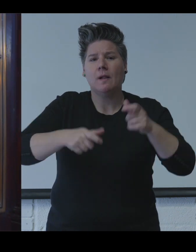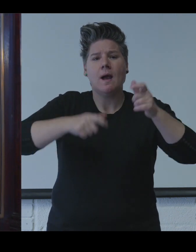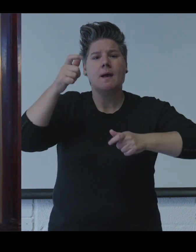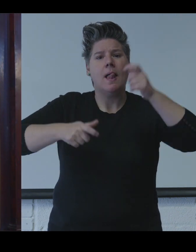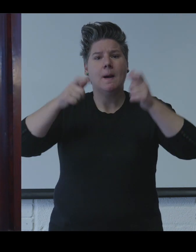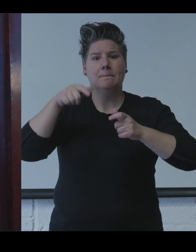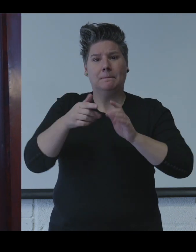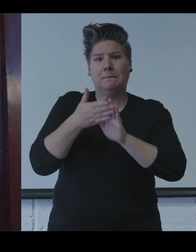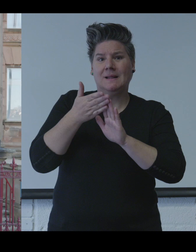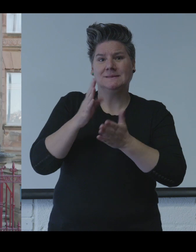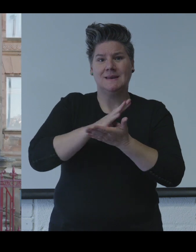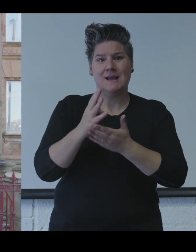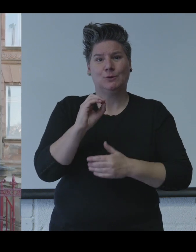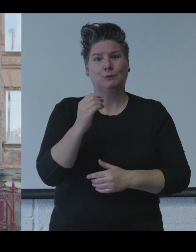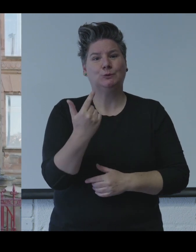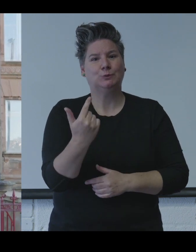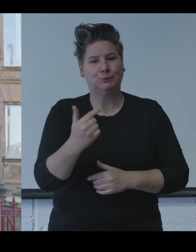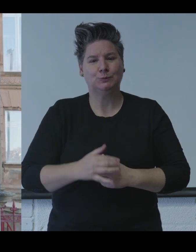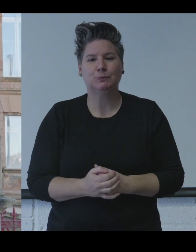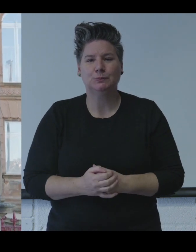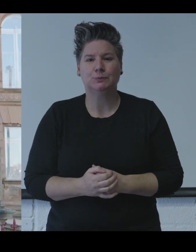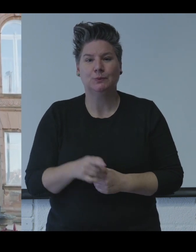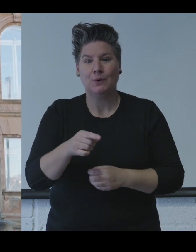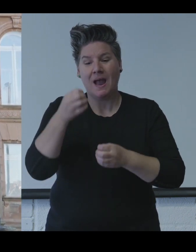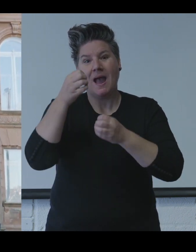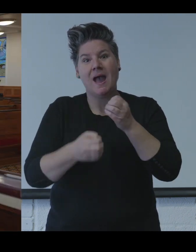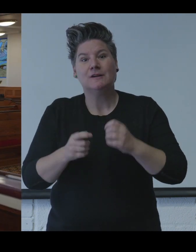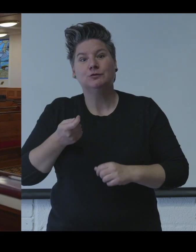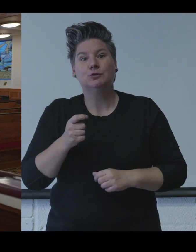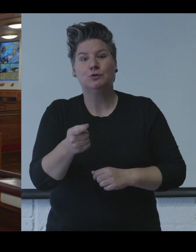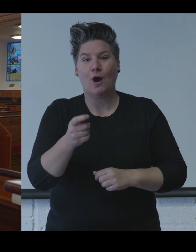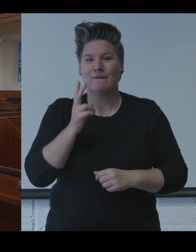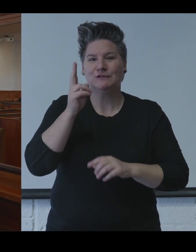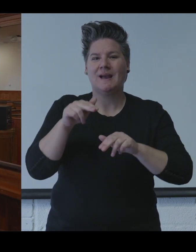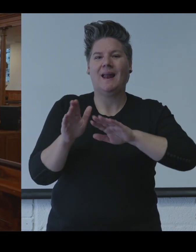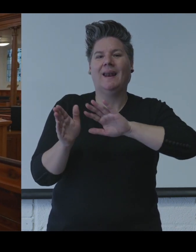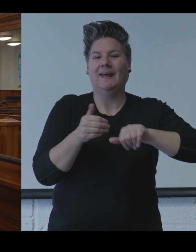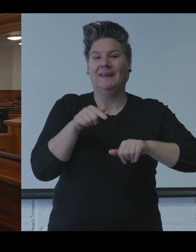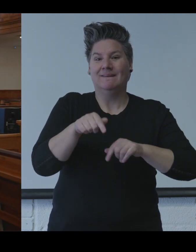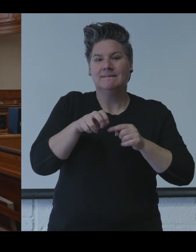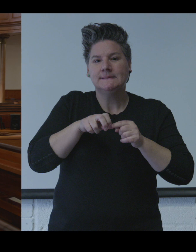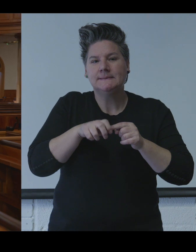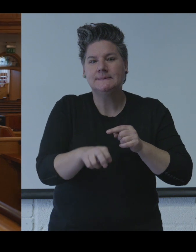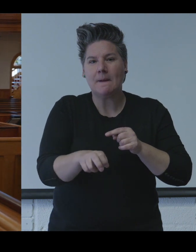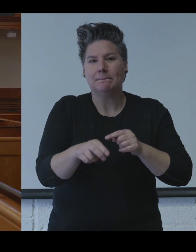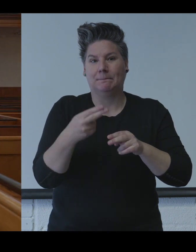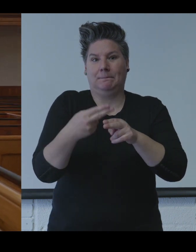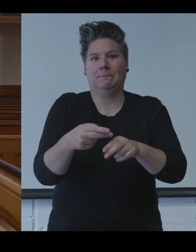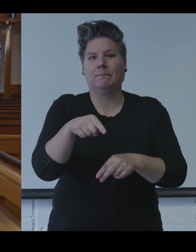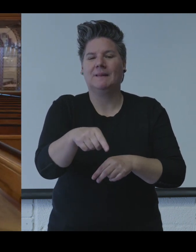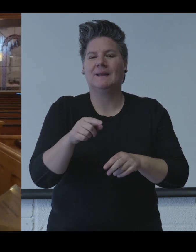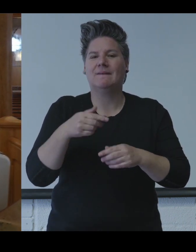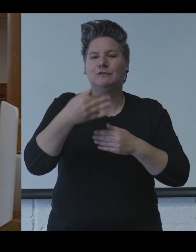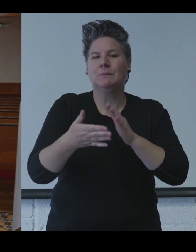The beautiful Corinthian columns at the front of the building were added in 1902. At the end of the tour, visitors can leave by the steps at the front of the